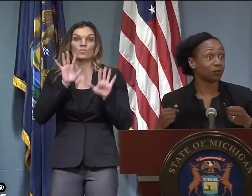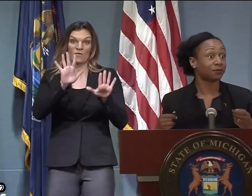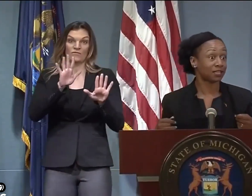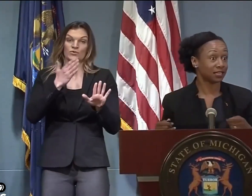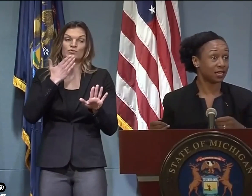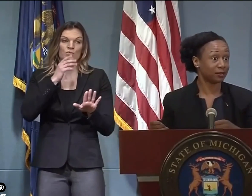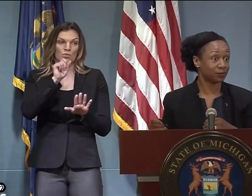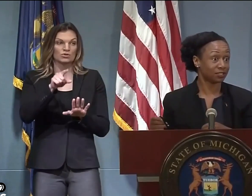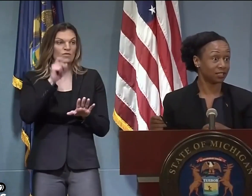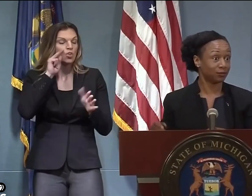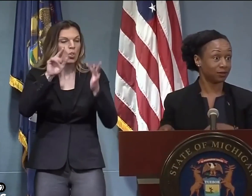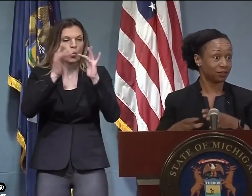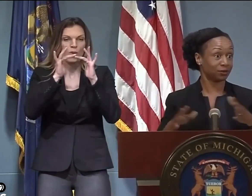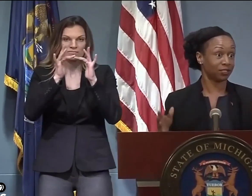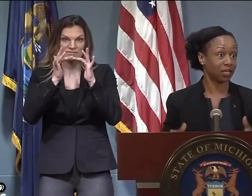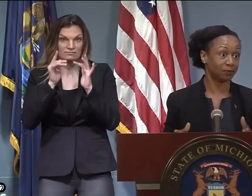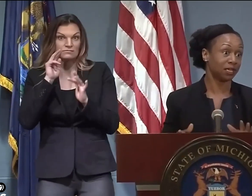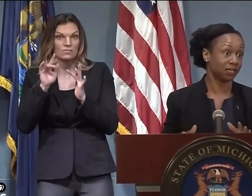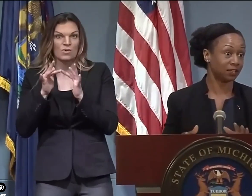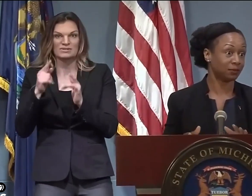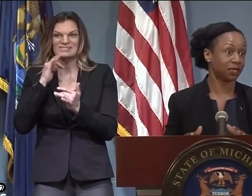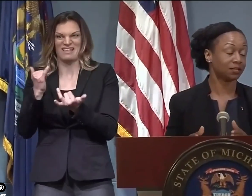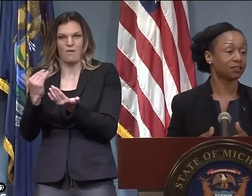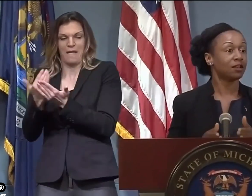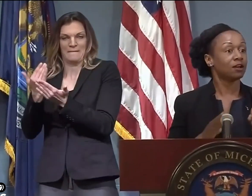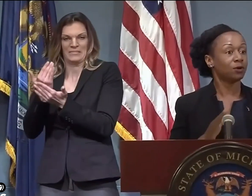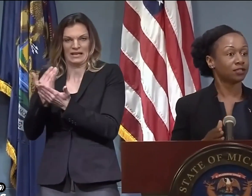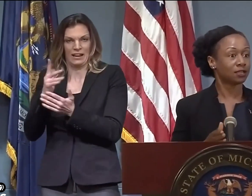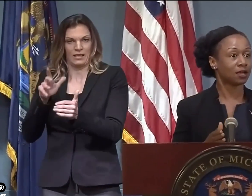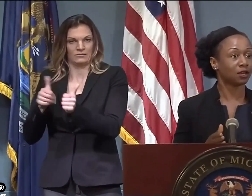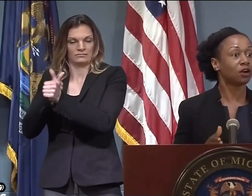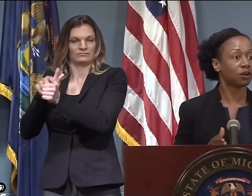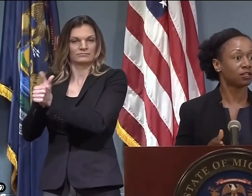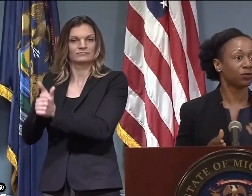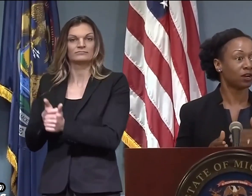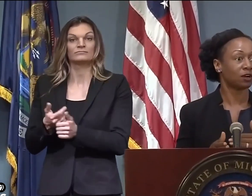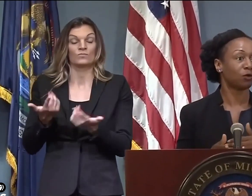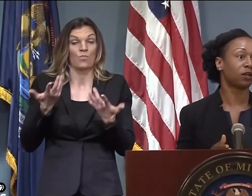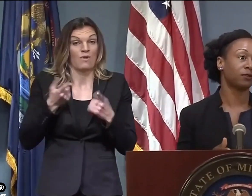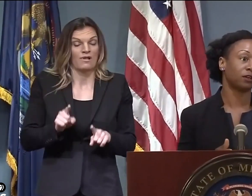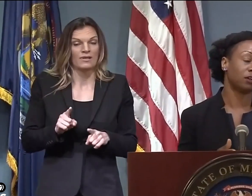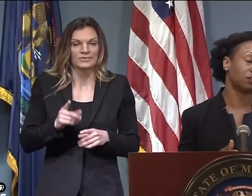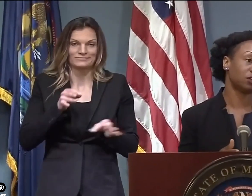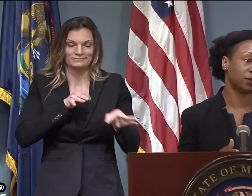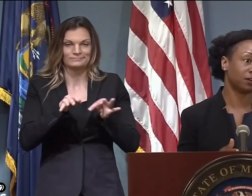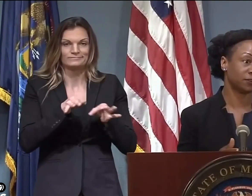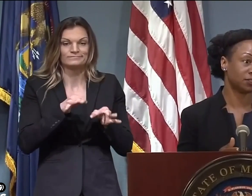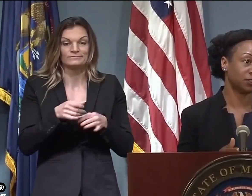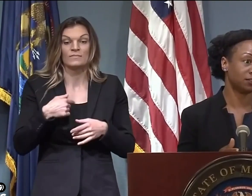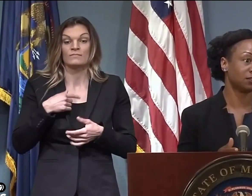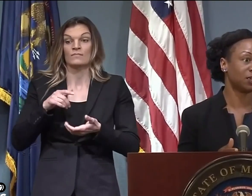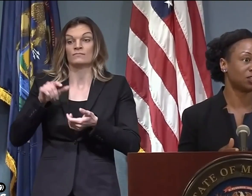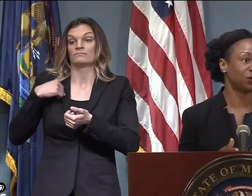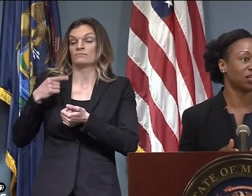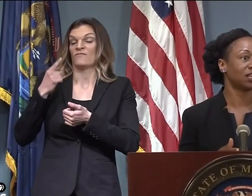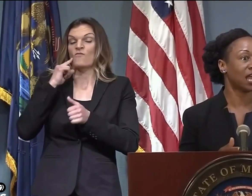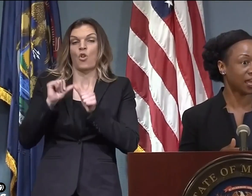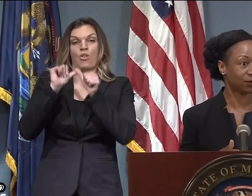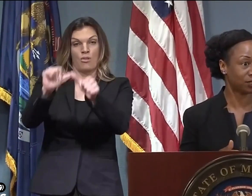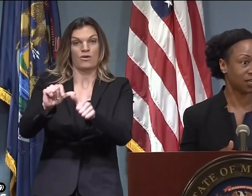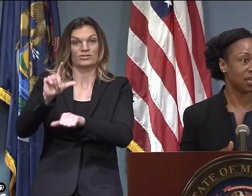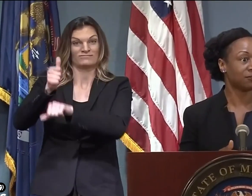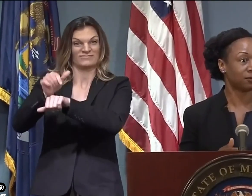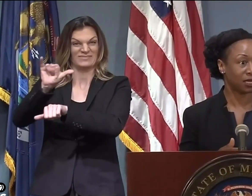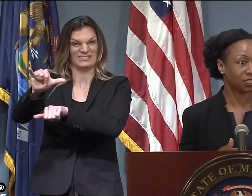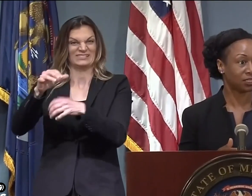Yes, so great question. If you go to our website now, it will say that we are currently updating it because what has occurred is we are working with our